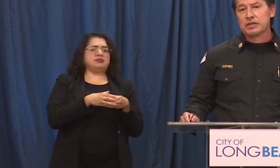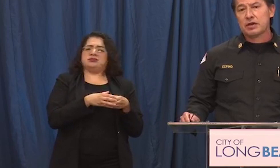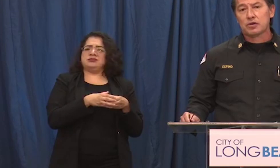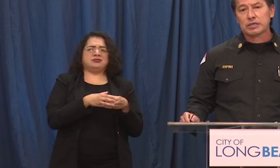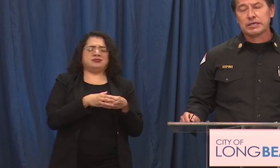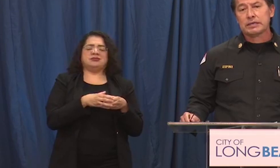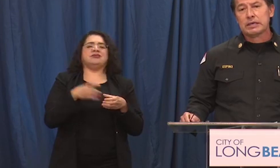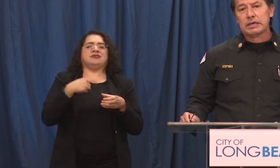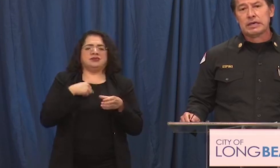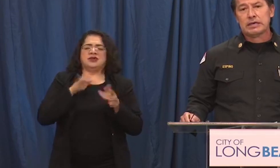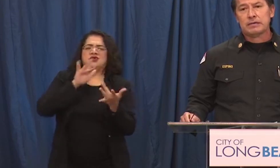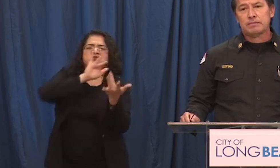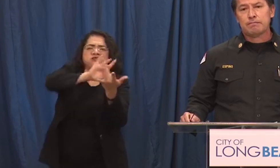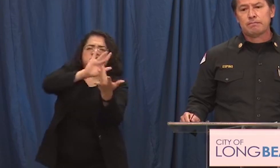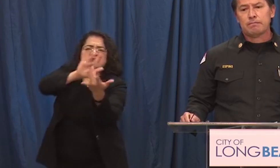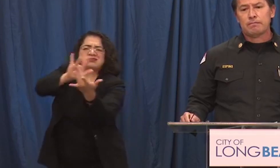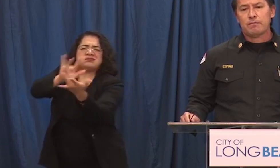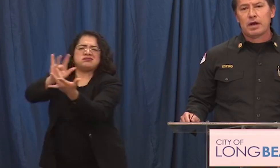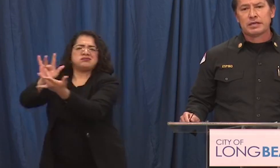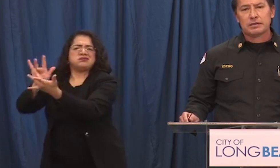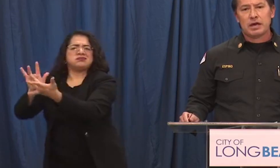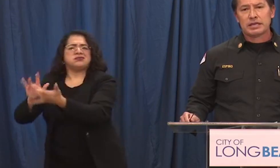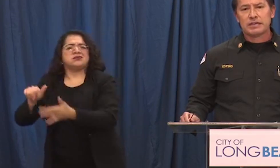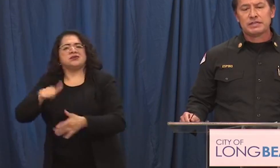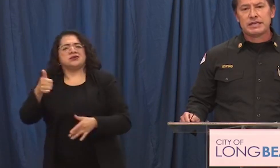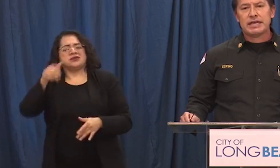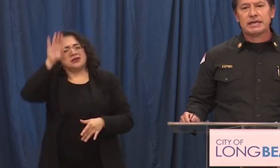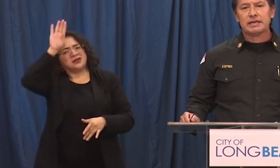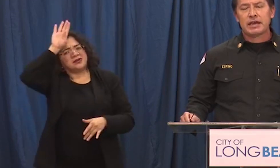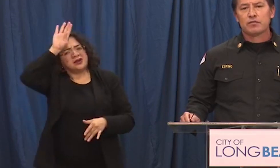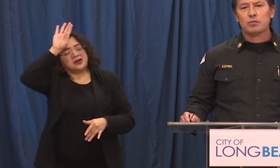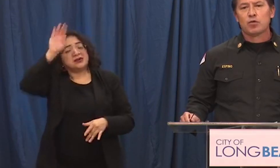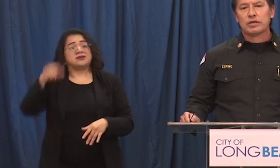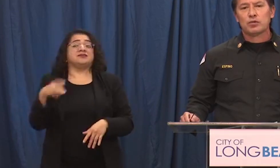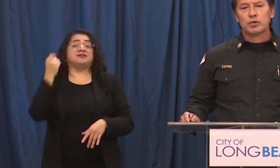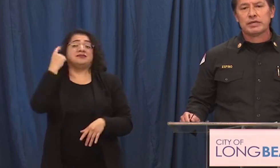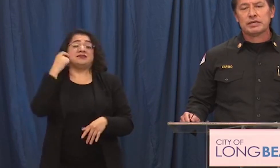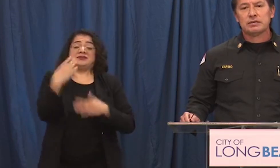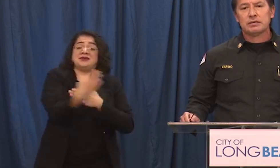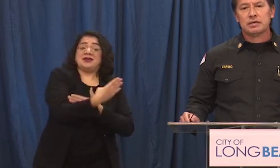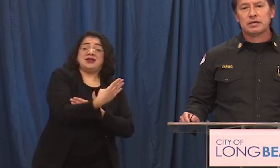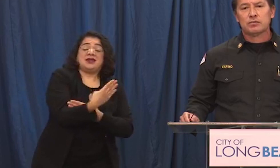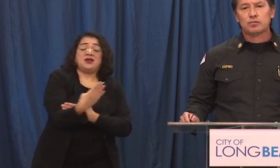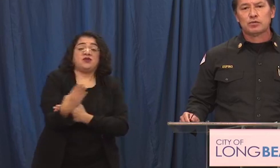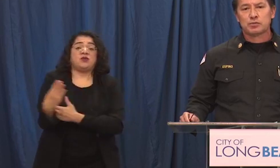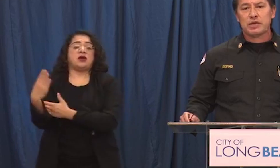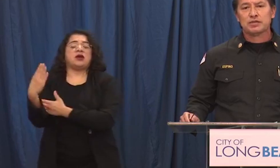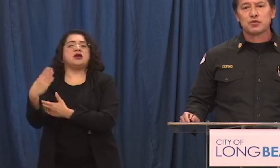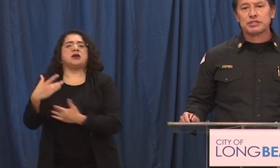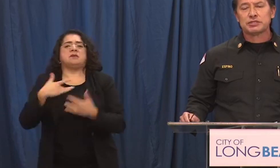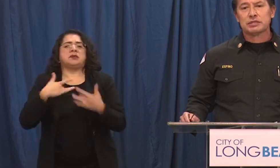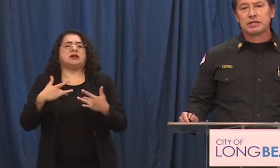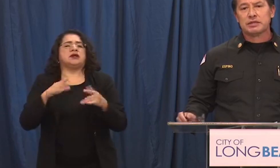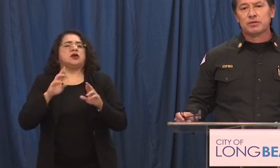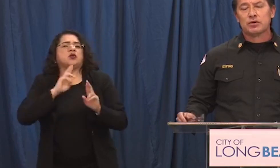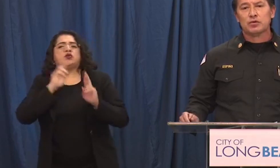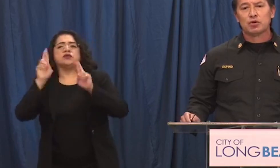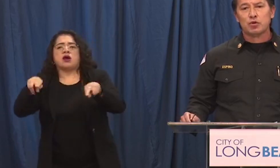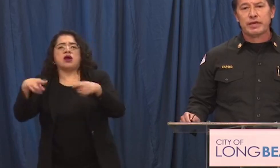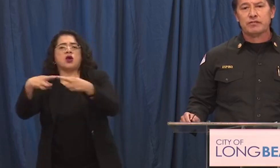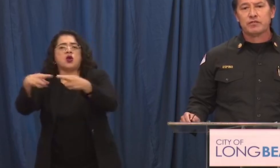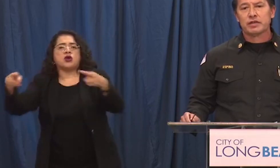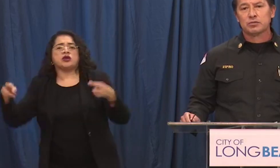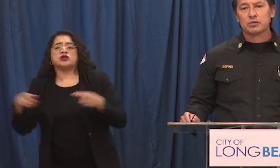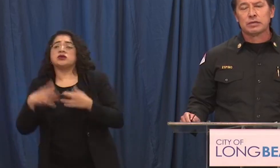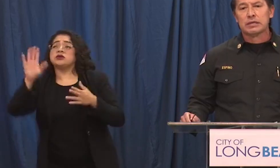department we saw that early uh on a on a given day every morning we uh respond to the region let them know